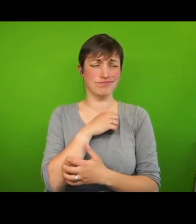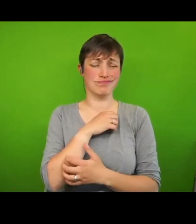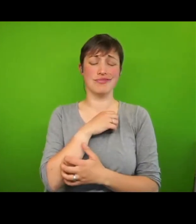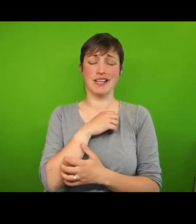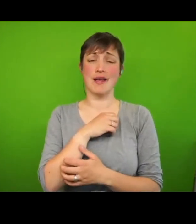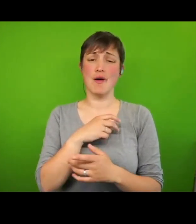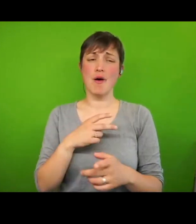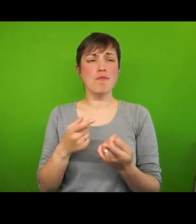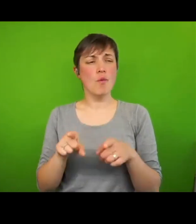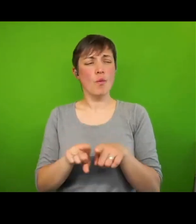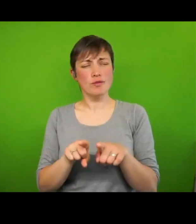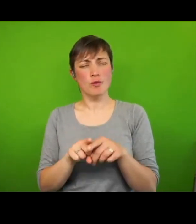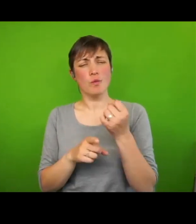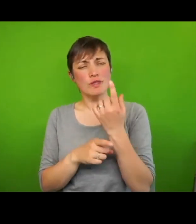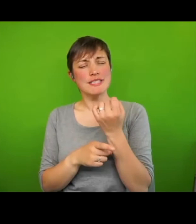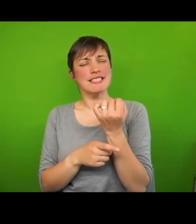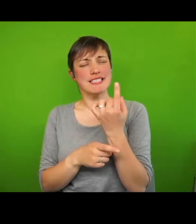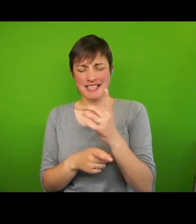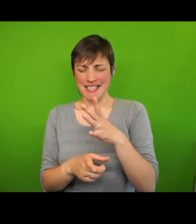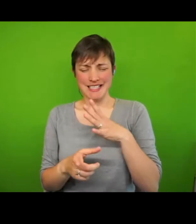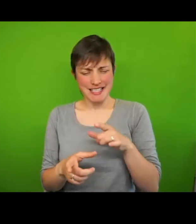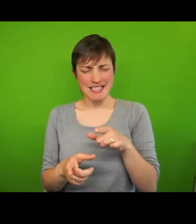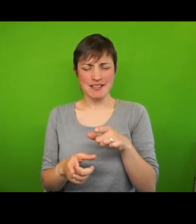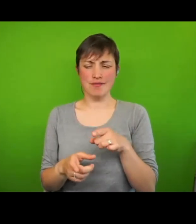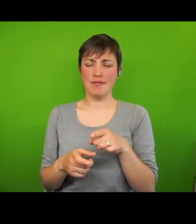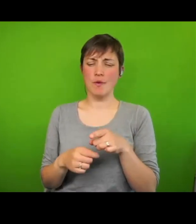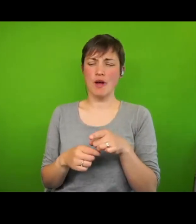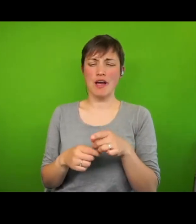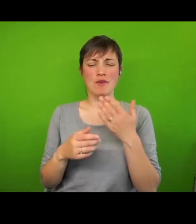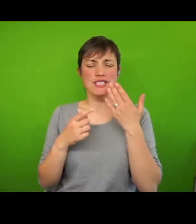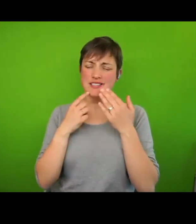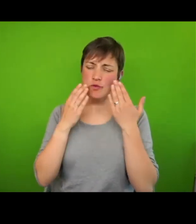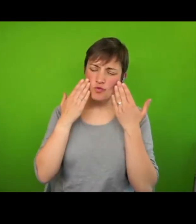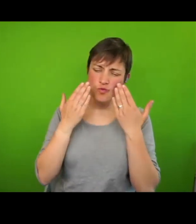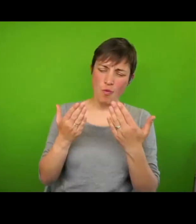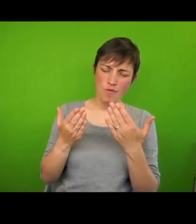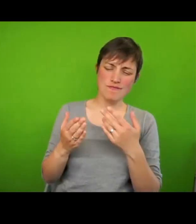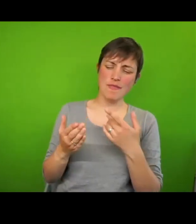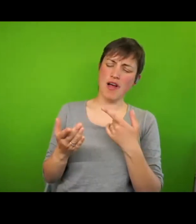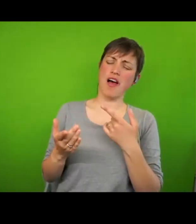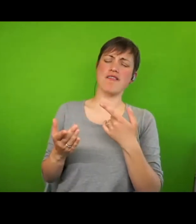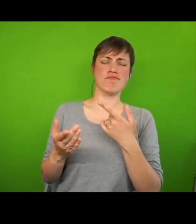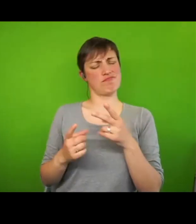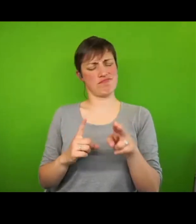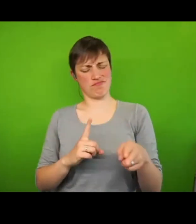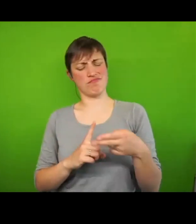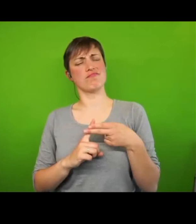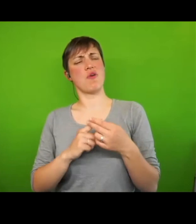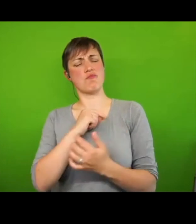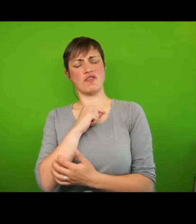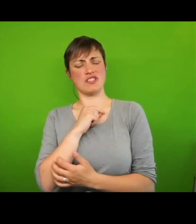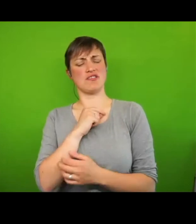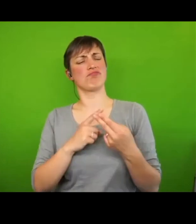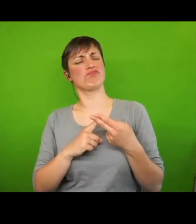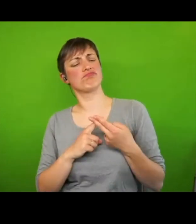mechanisms she found people use to deflect the label of poverty from themselves. And it's likely